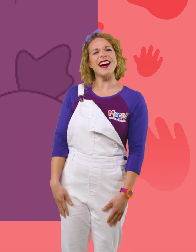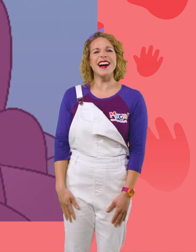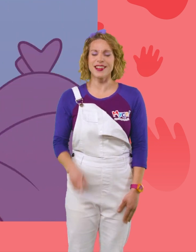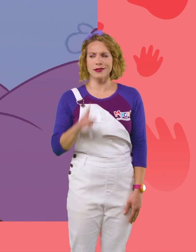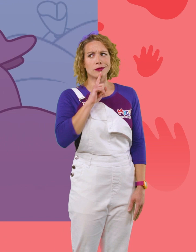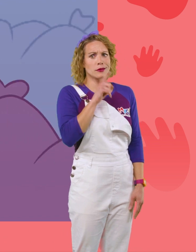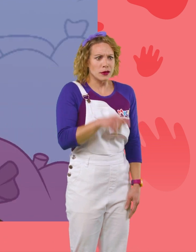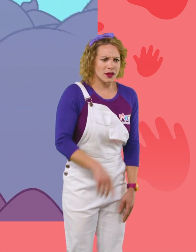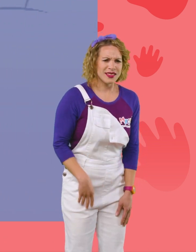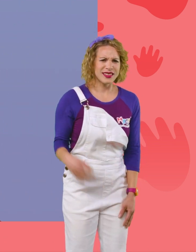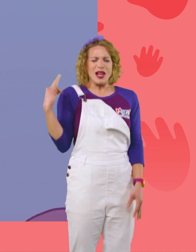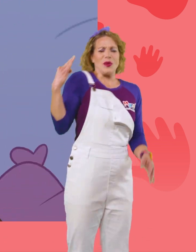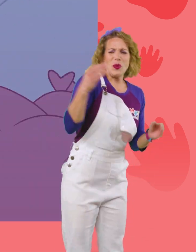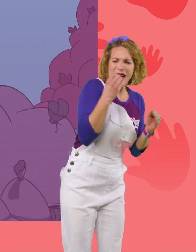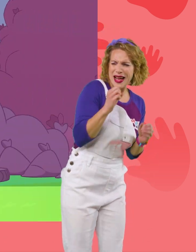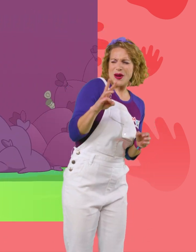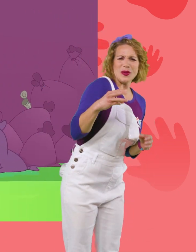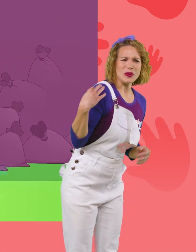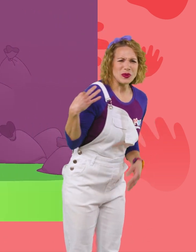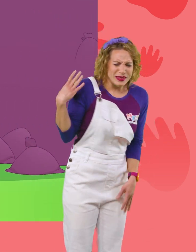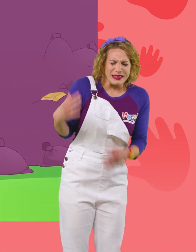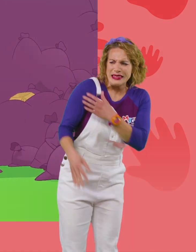Sure! Ouch! Ooh! Ah! Ugh!